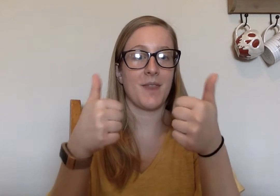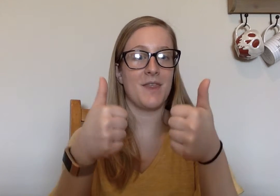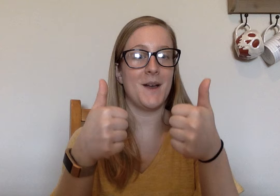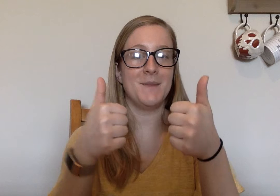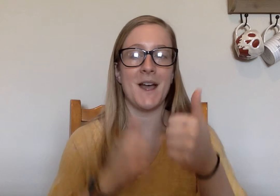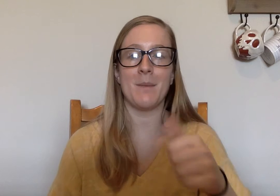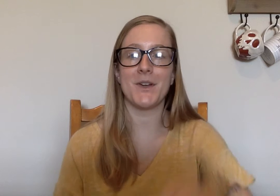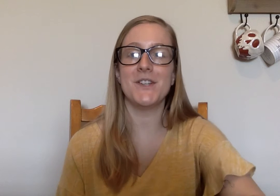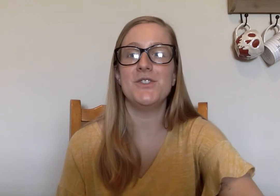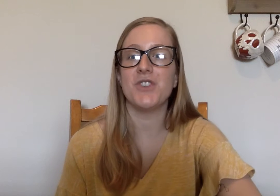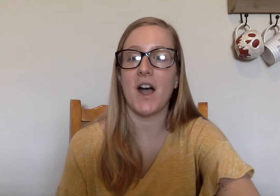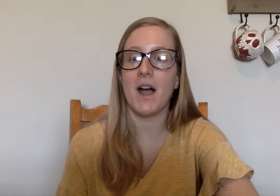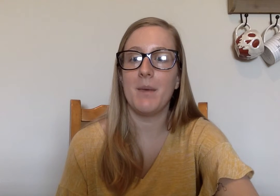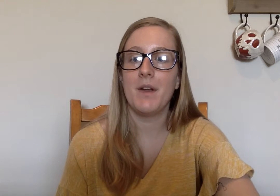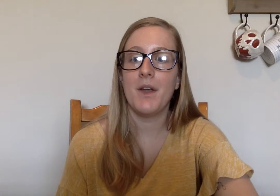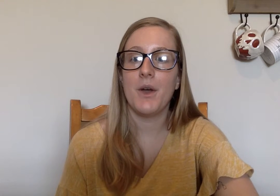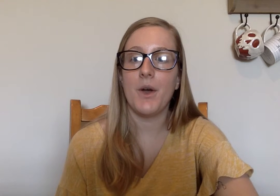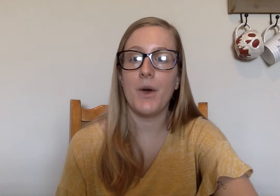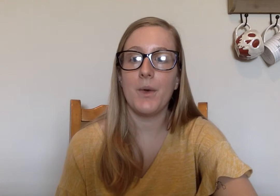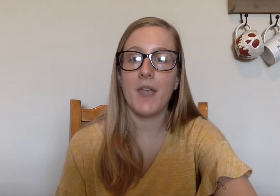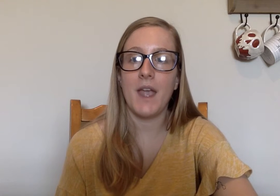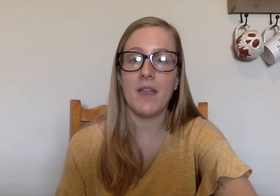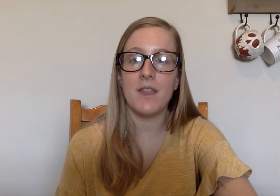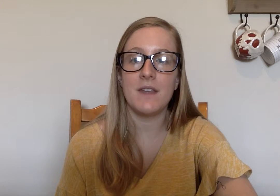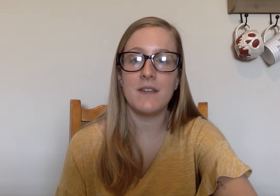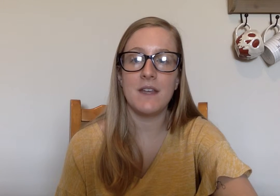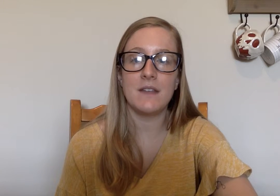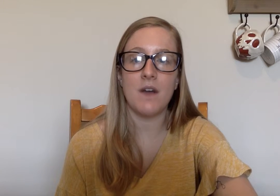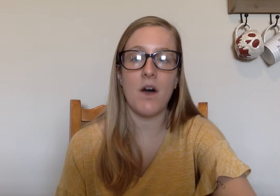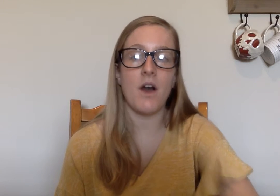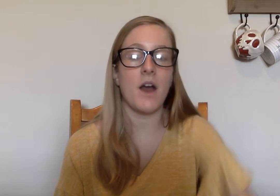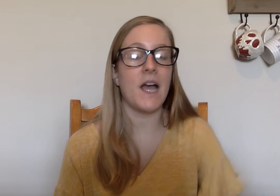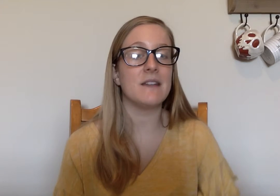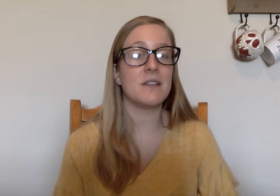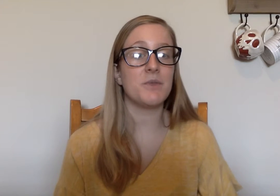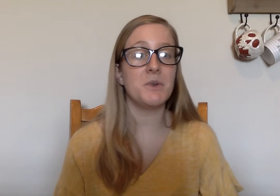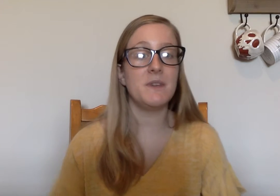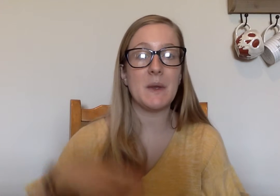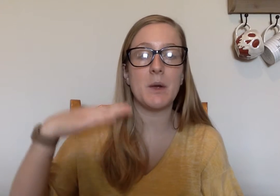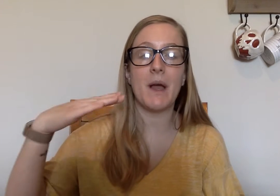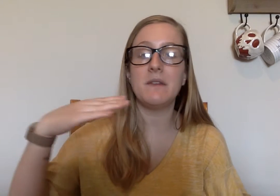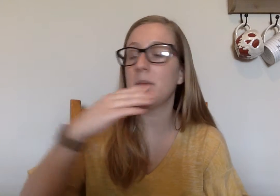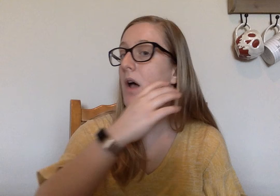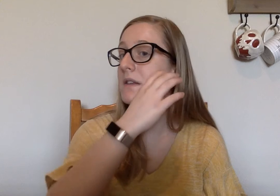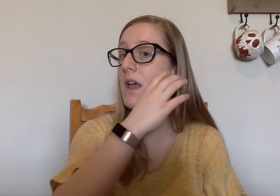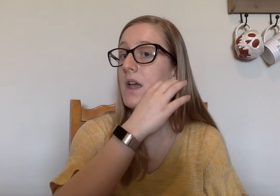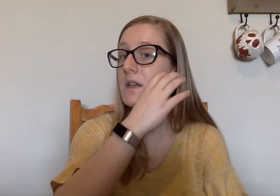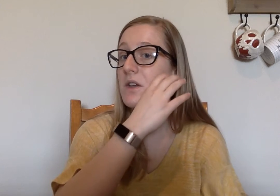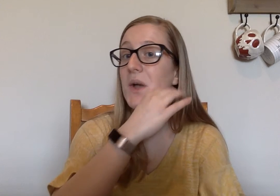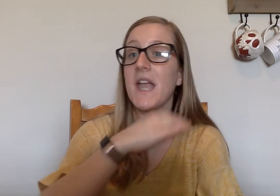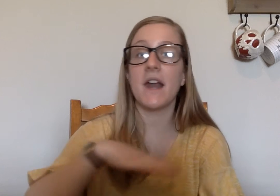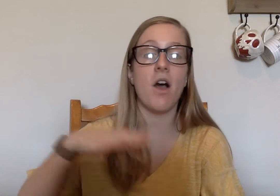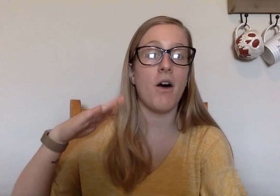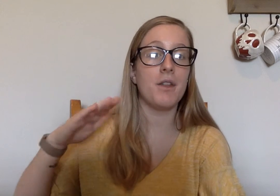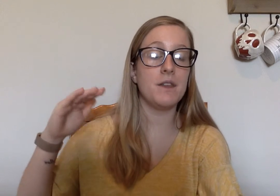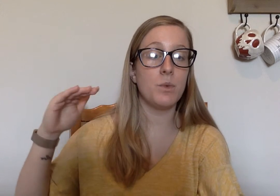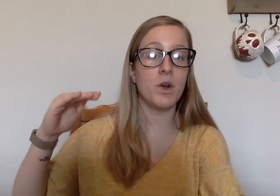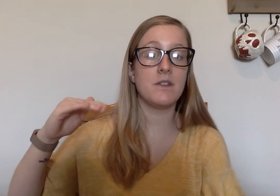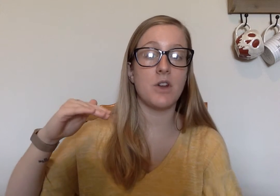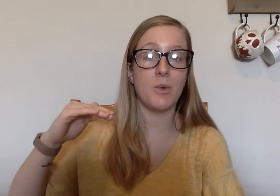Thumbs up. Good job. Okay, this is our onset fluency with our bouncy balls. So again, all these words start